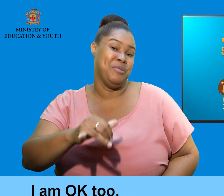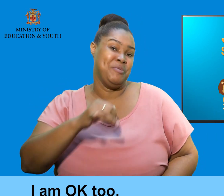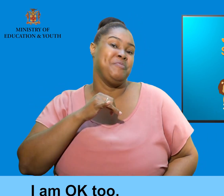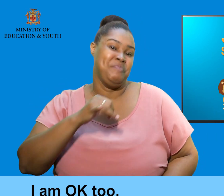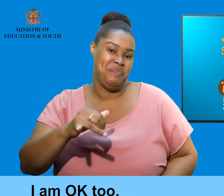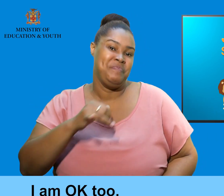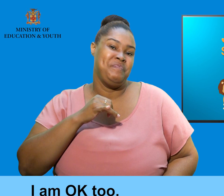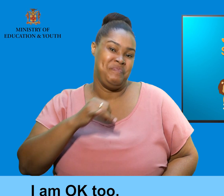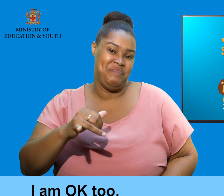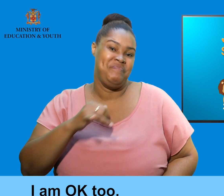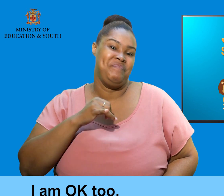I am okay too.